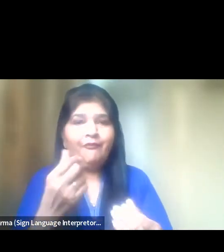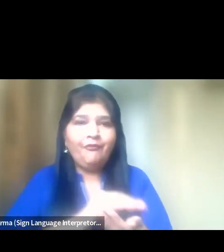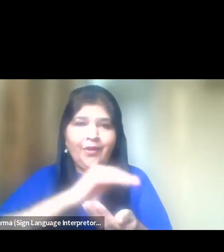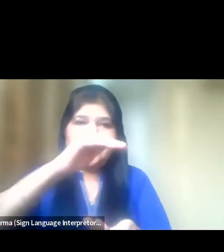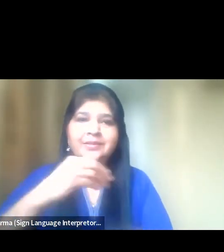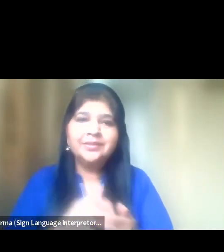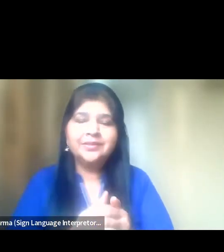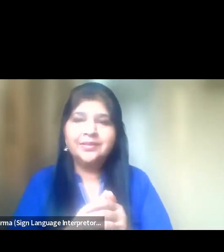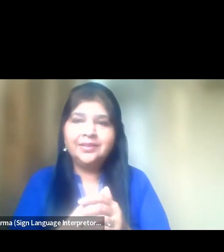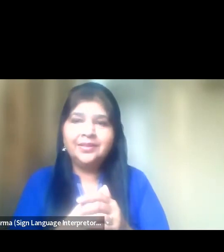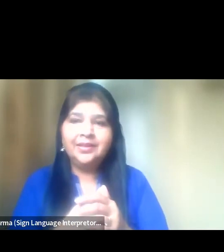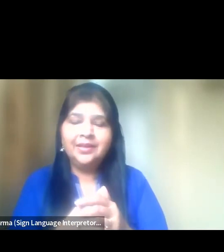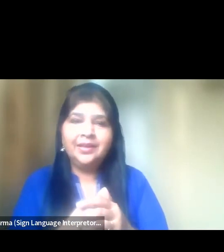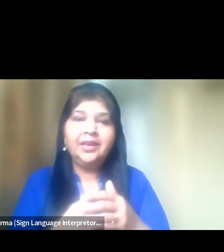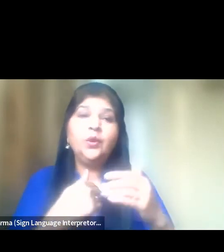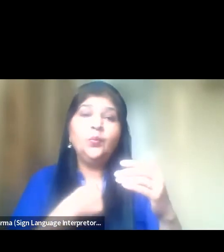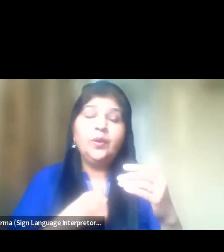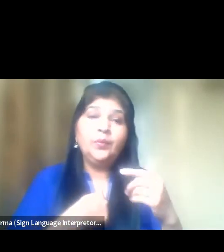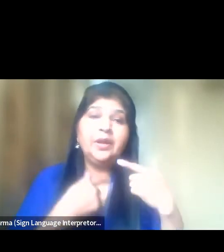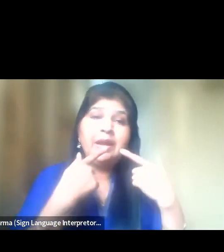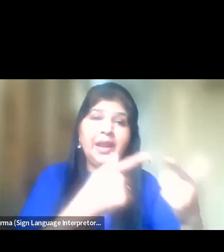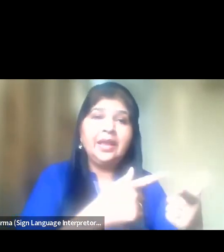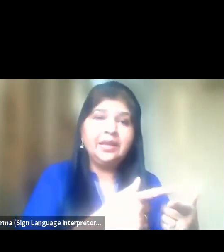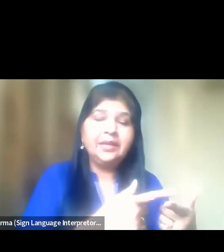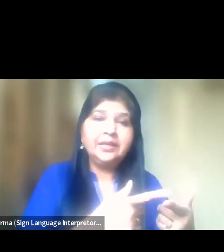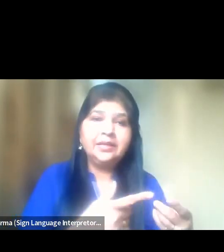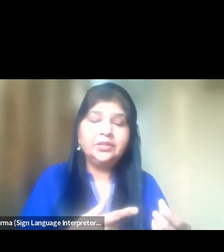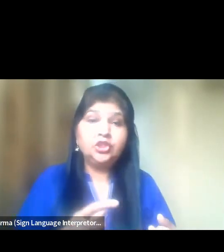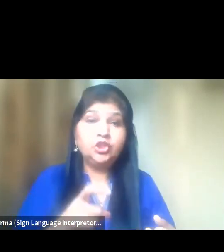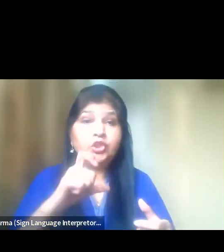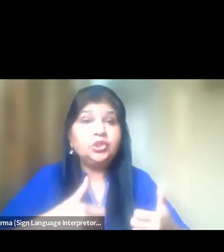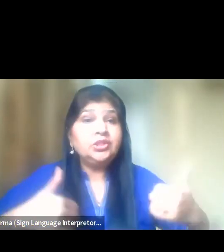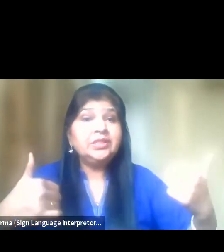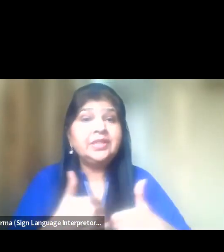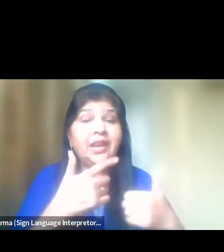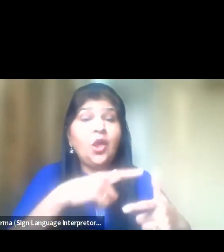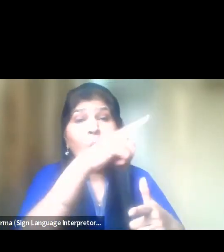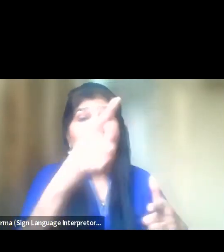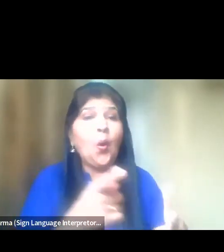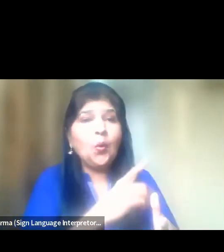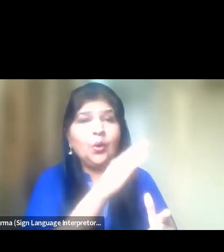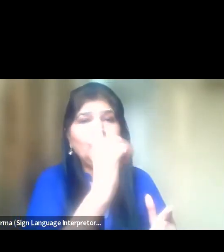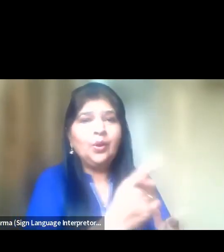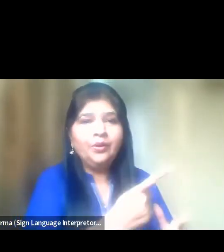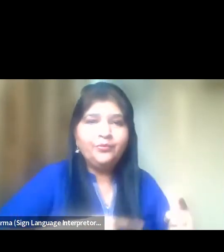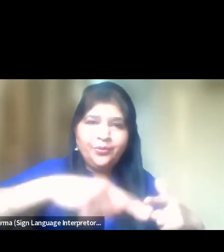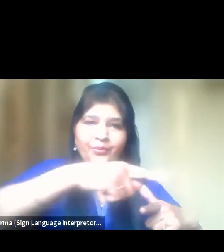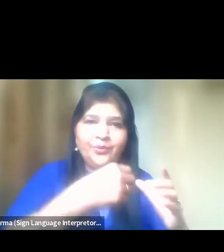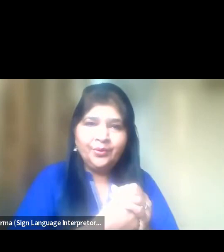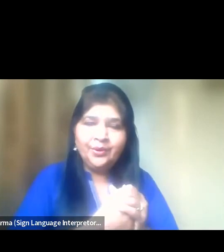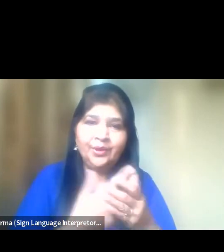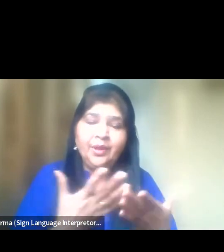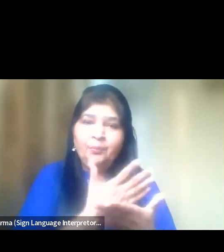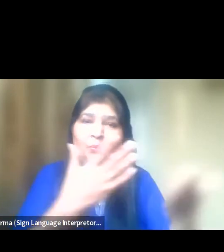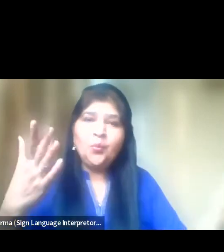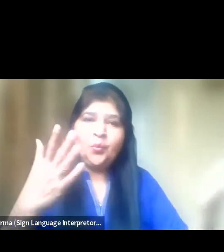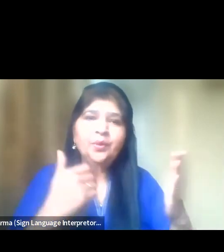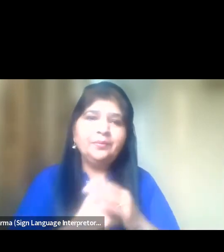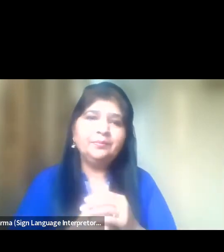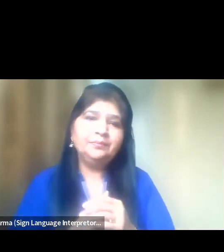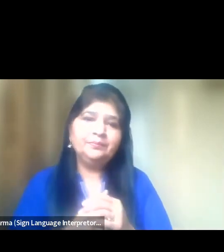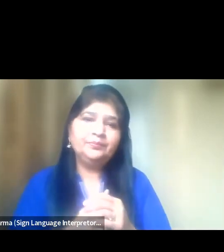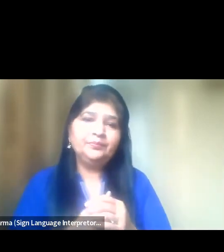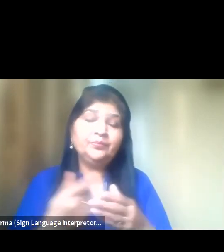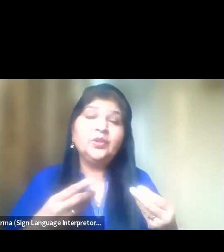We would like to challenge all of you and more to